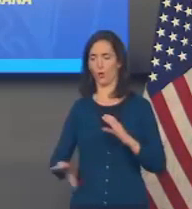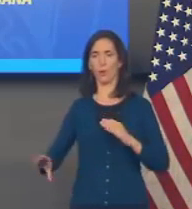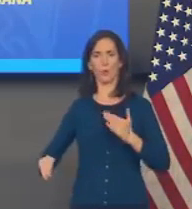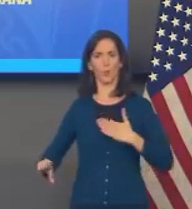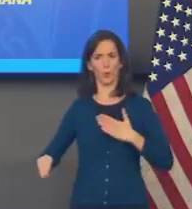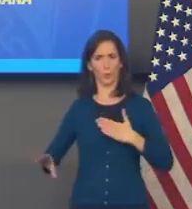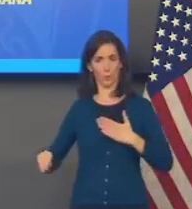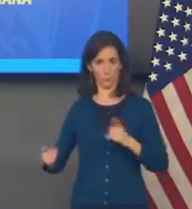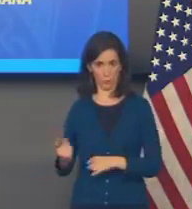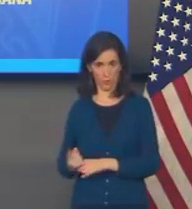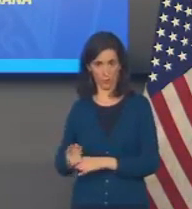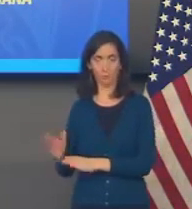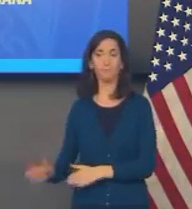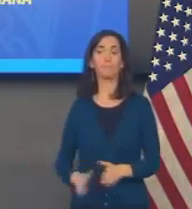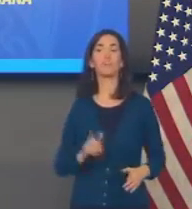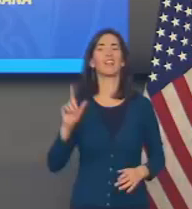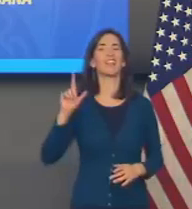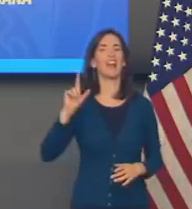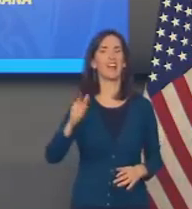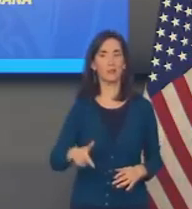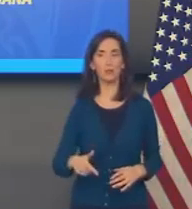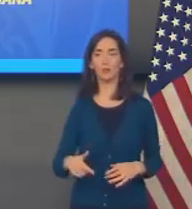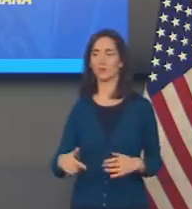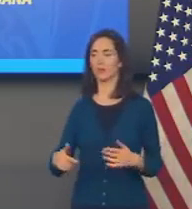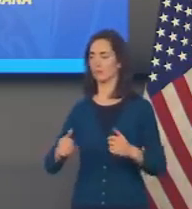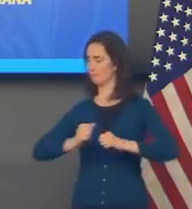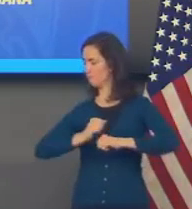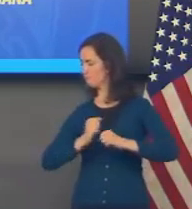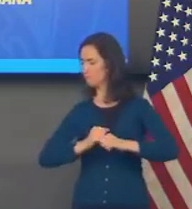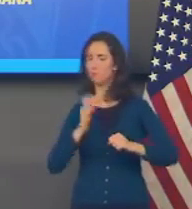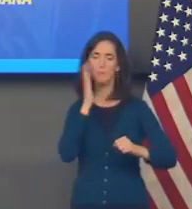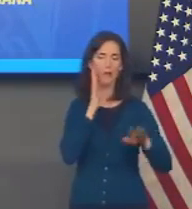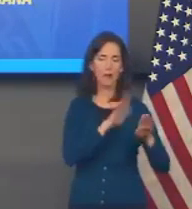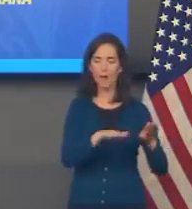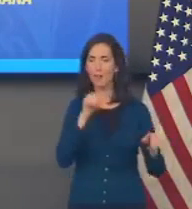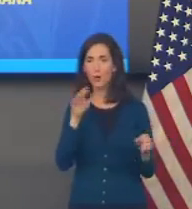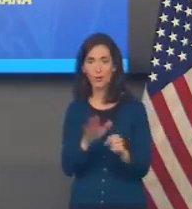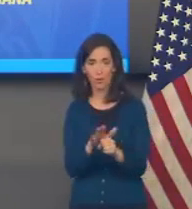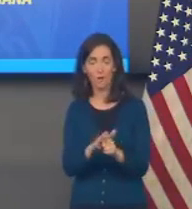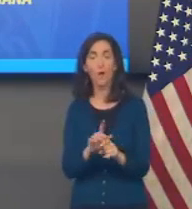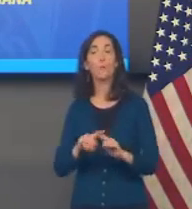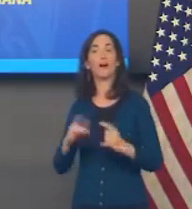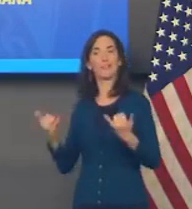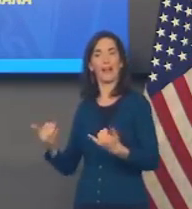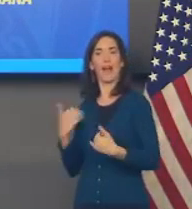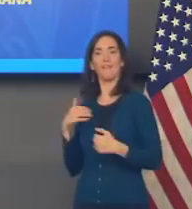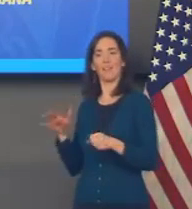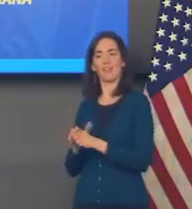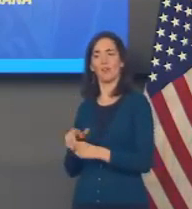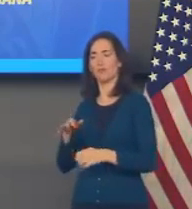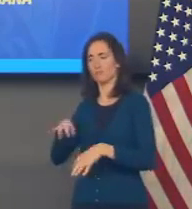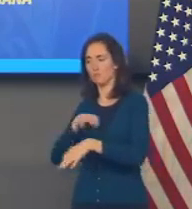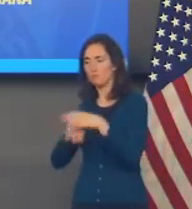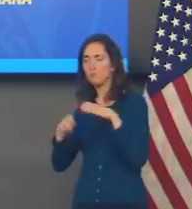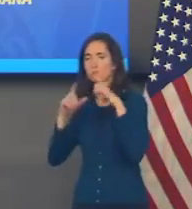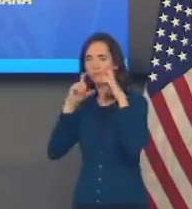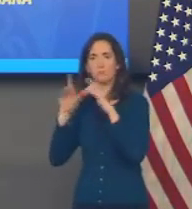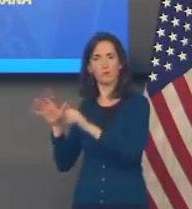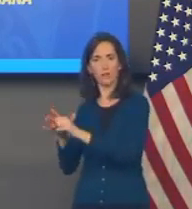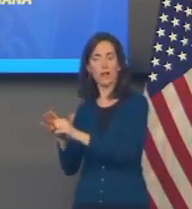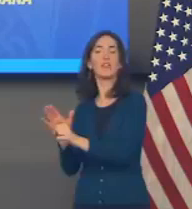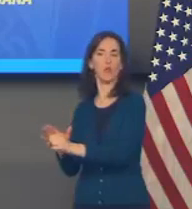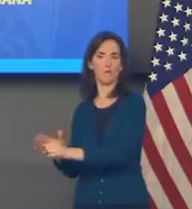was a limiting factor. You know, thankfully, we have enough PPE, we believe, right now. And we have enough ventilators because we've invested in both of those